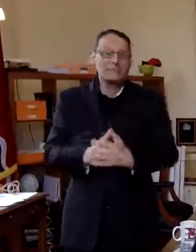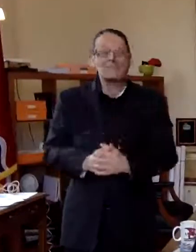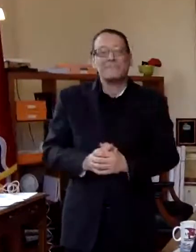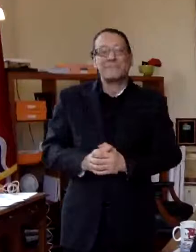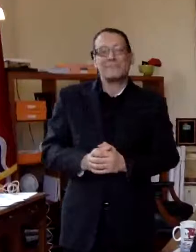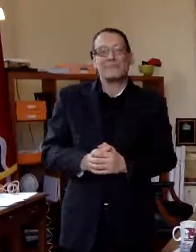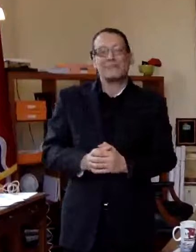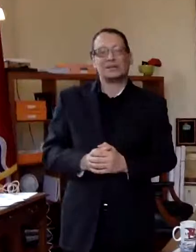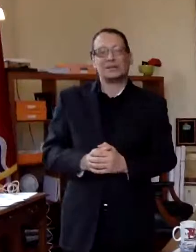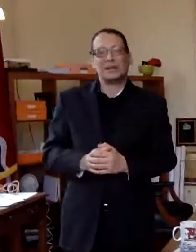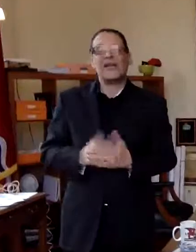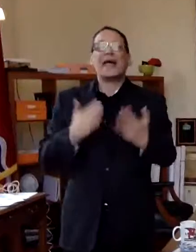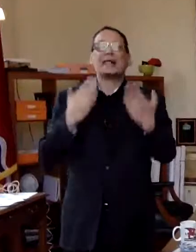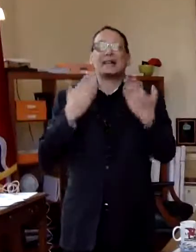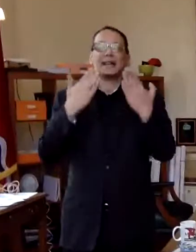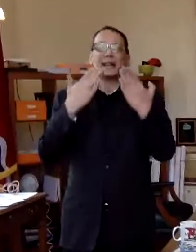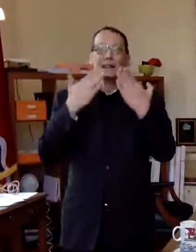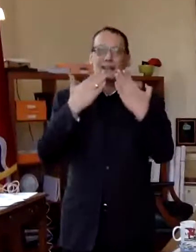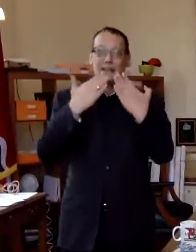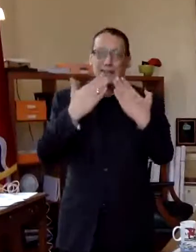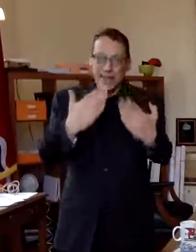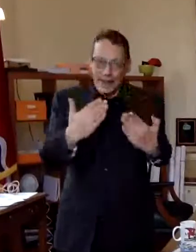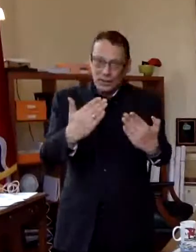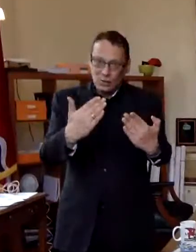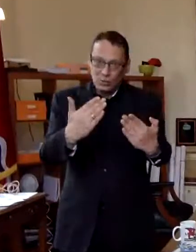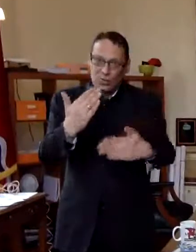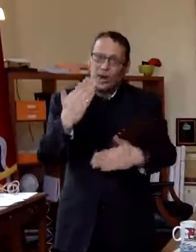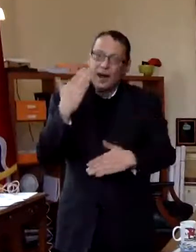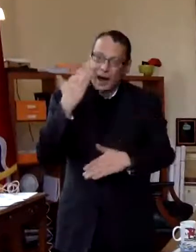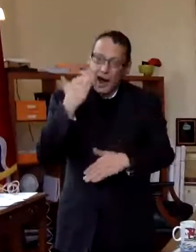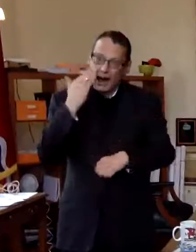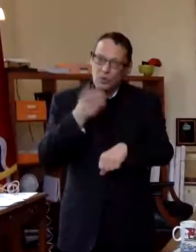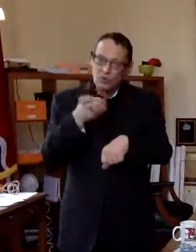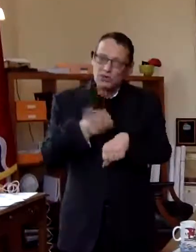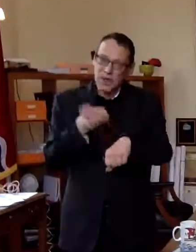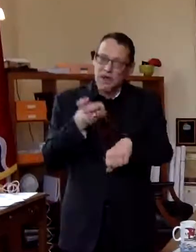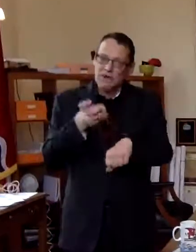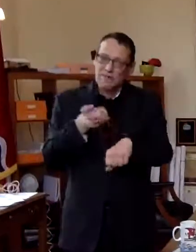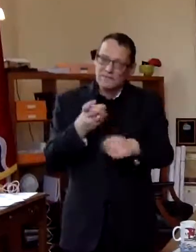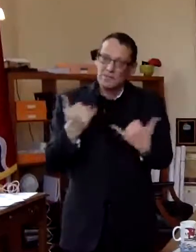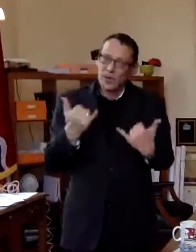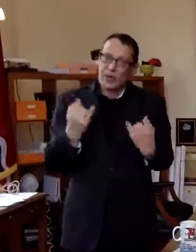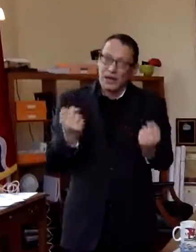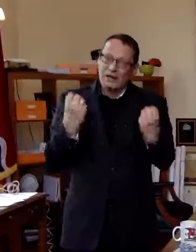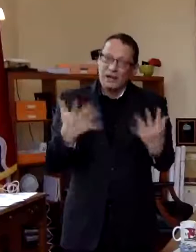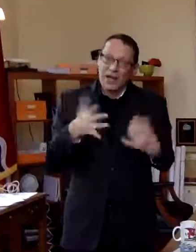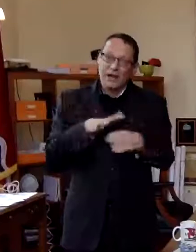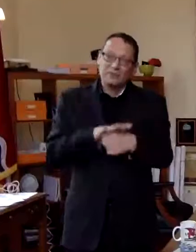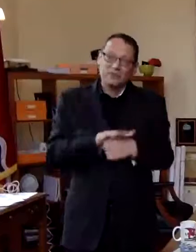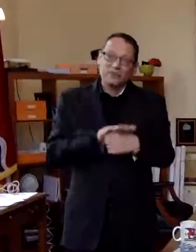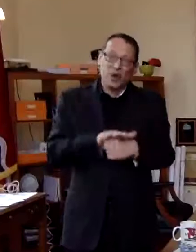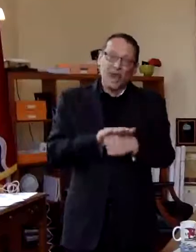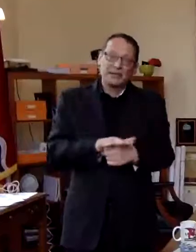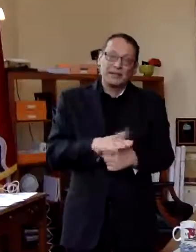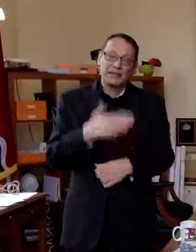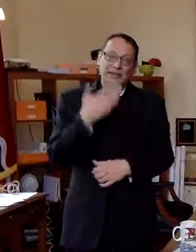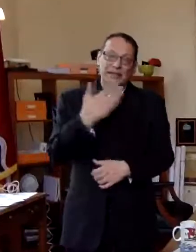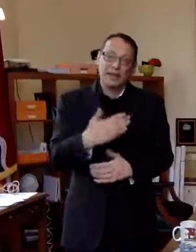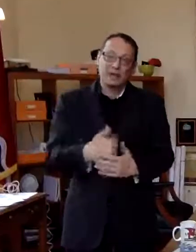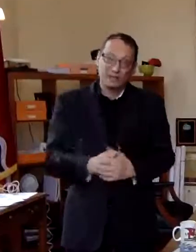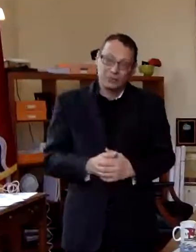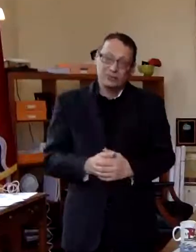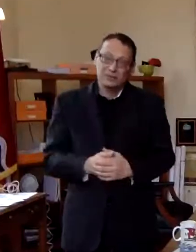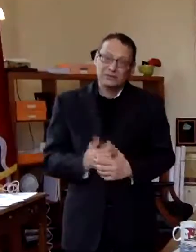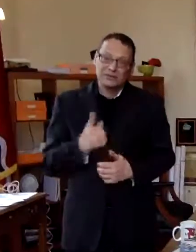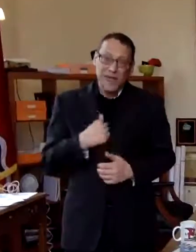um the wrap up is thank you i know this is tough and there's a lot of stress i hear from people uh i